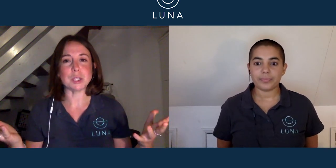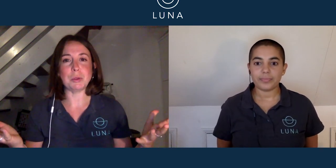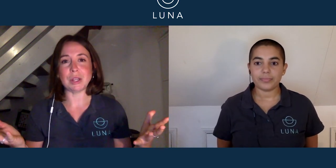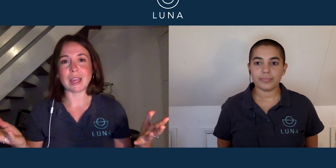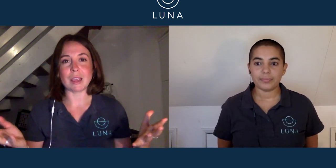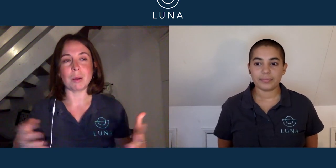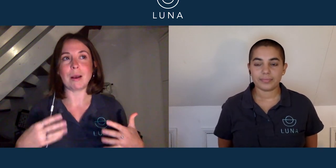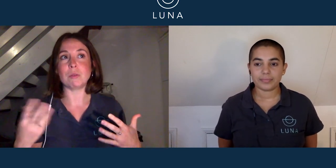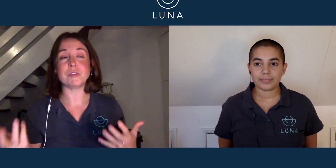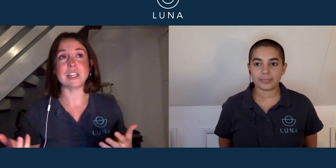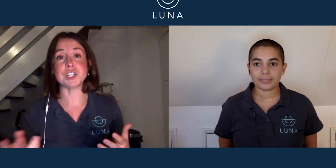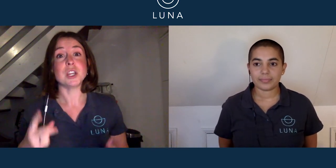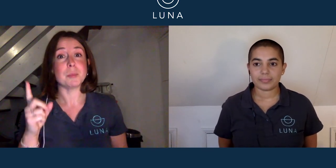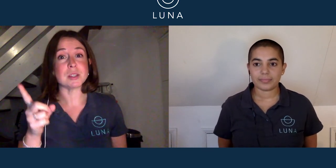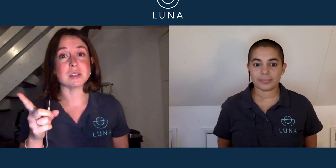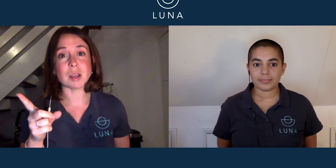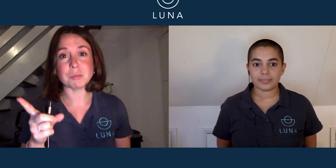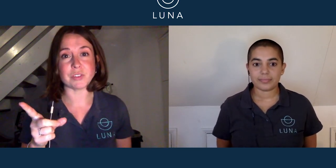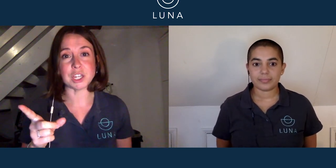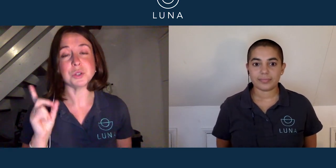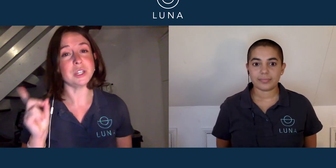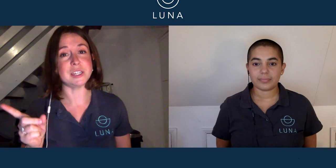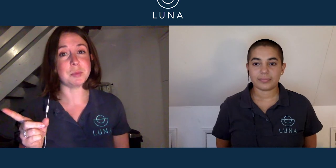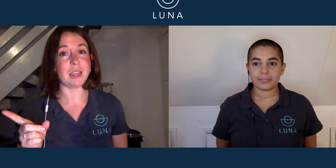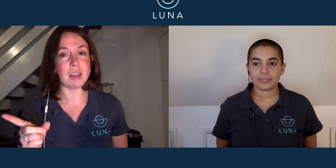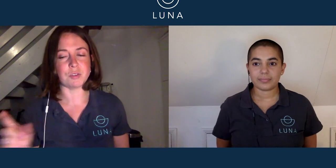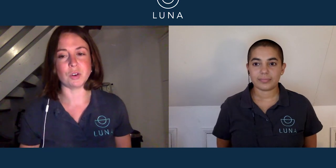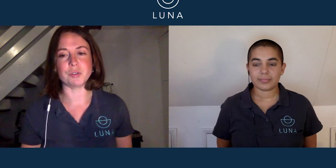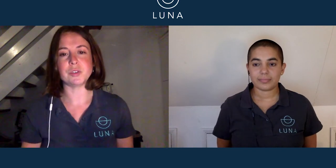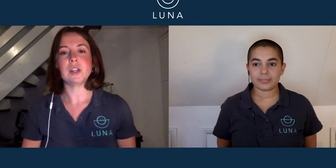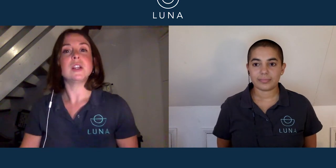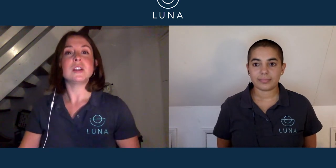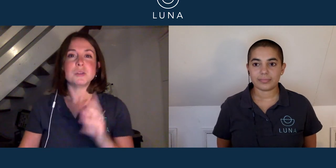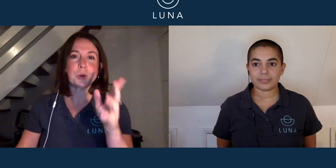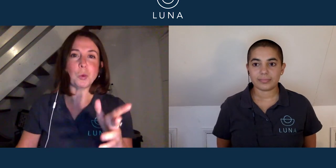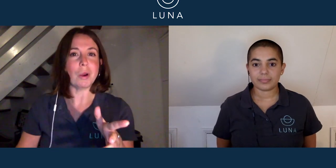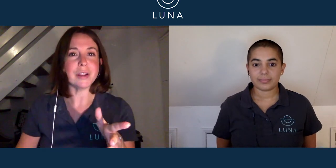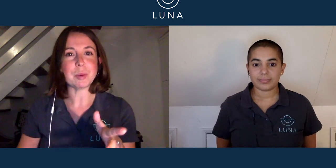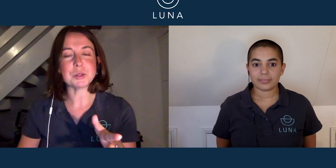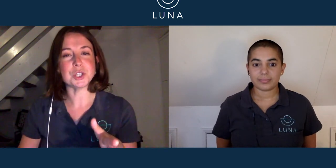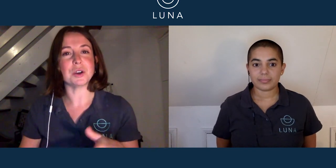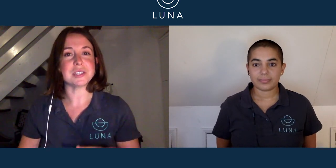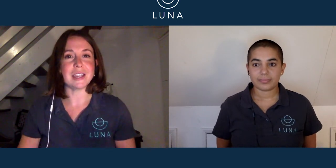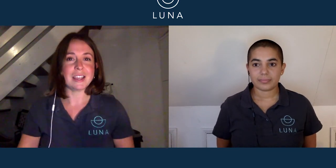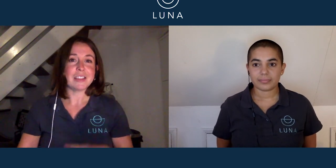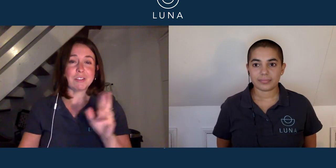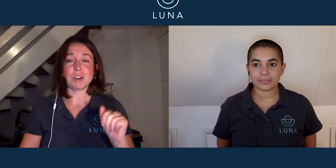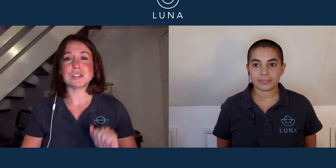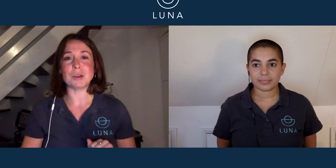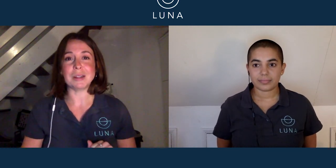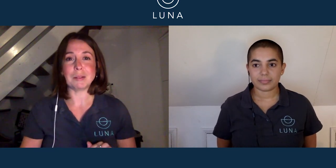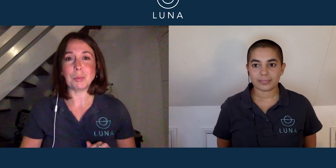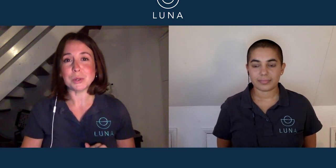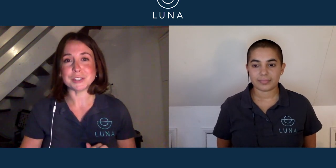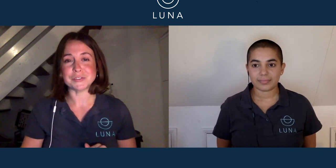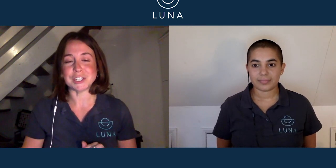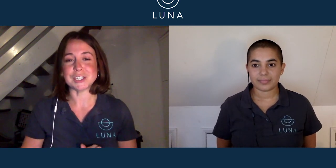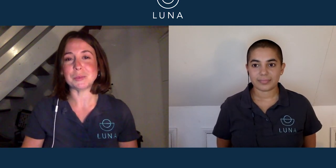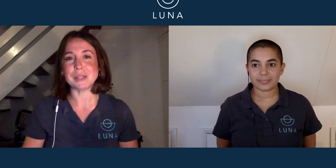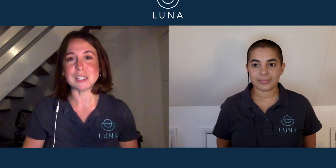communicate about fish because some fish you need to be careful of. We're not worrying about sharks here. There are some little poisonous fishes that we need to